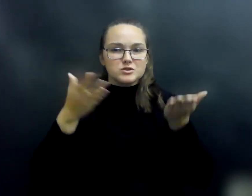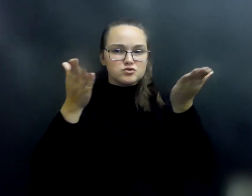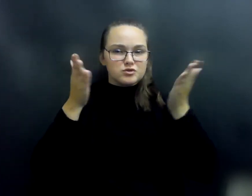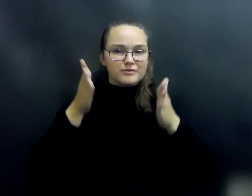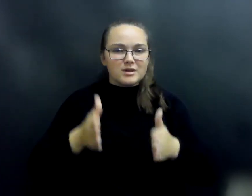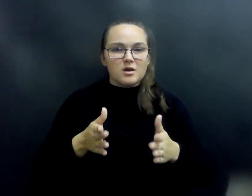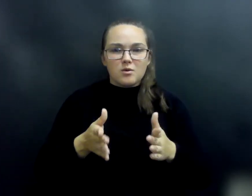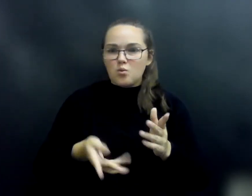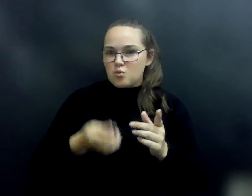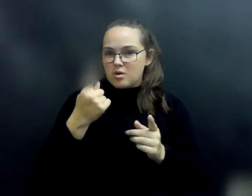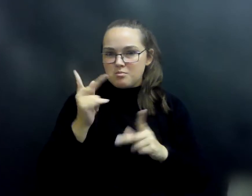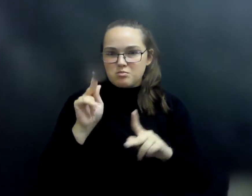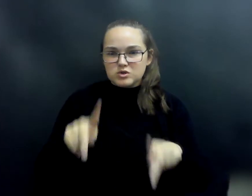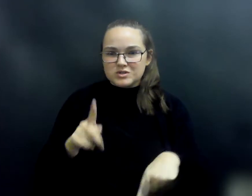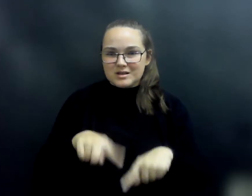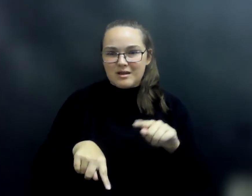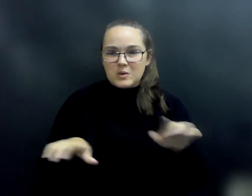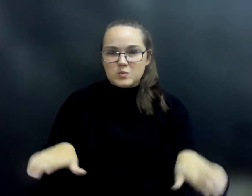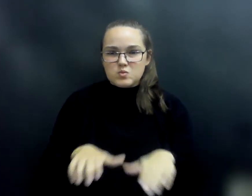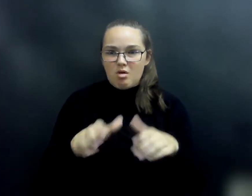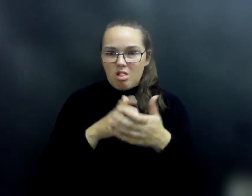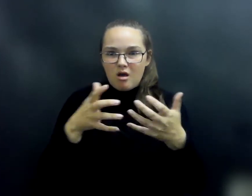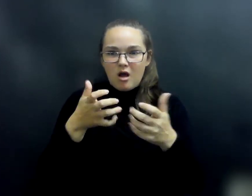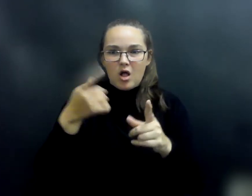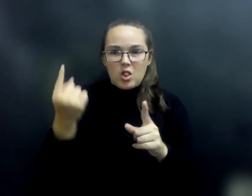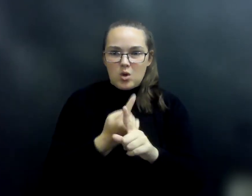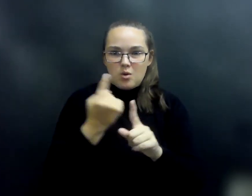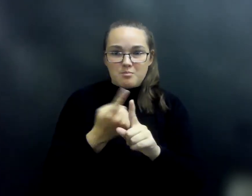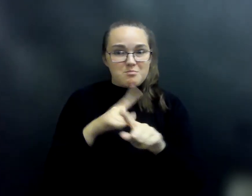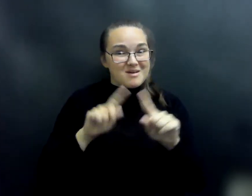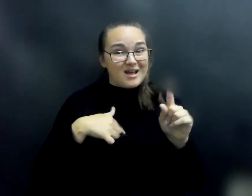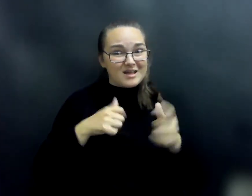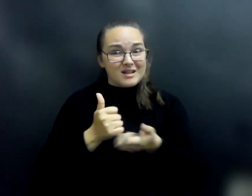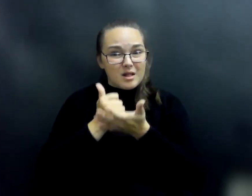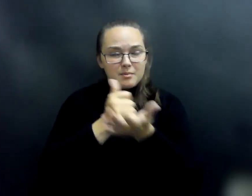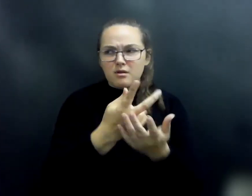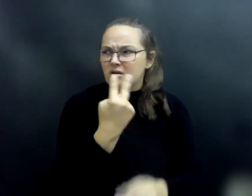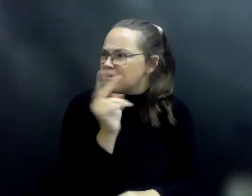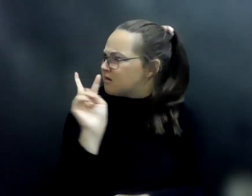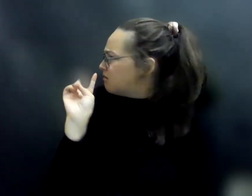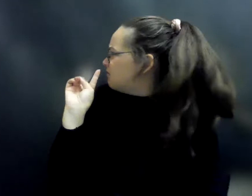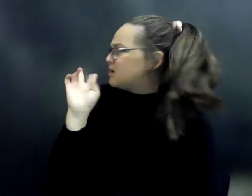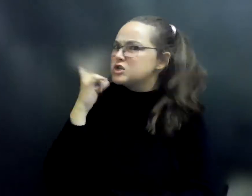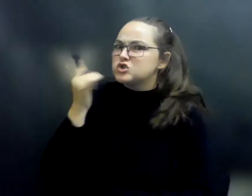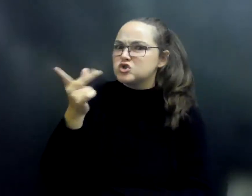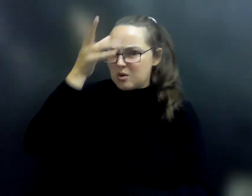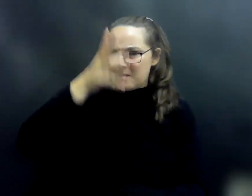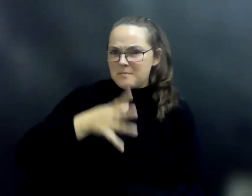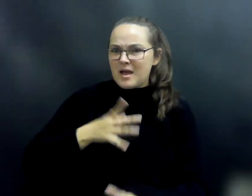do much alone, but I can help you if you let me. Turning, the prince saw a very tall man running toward him.